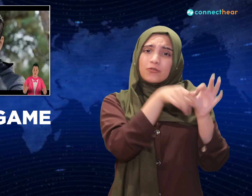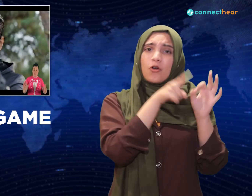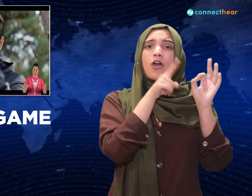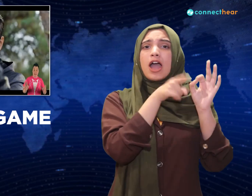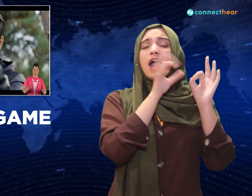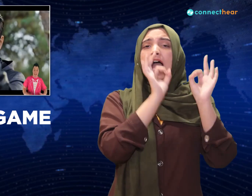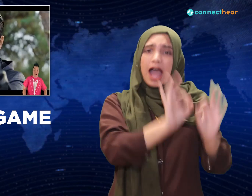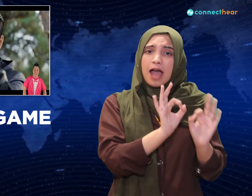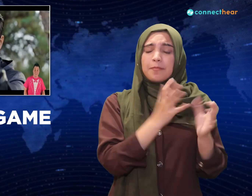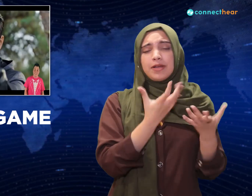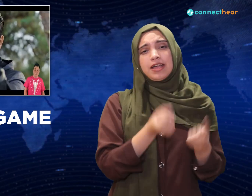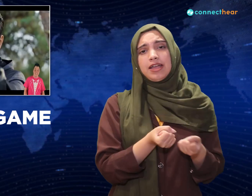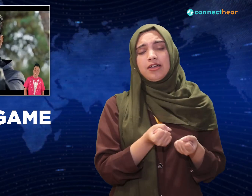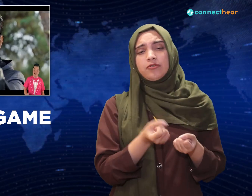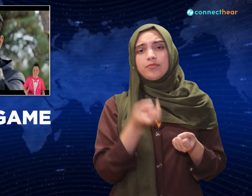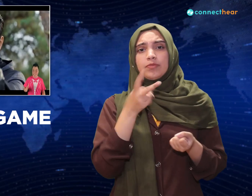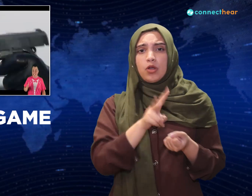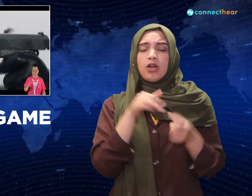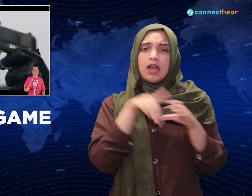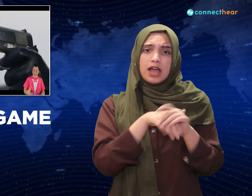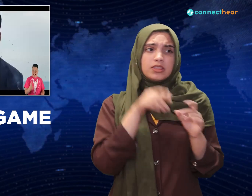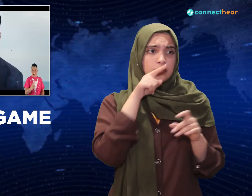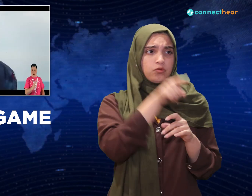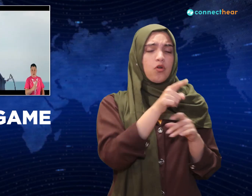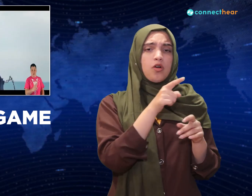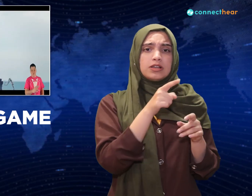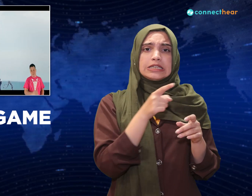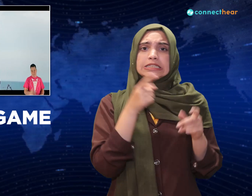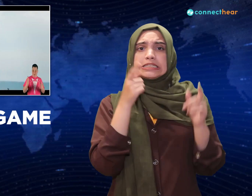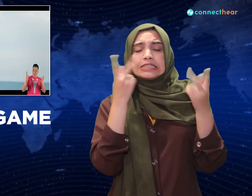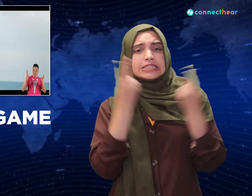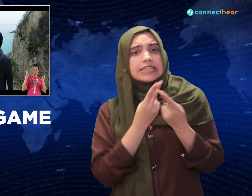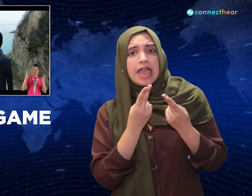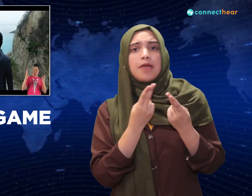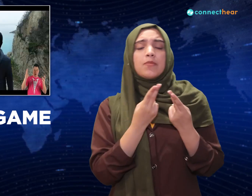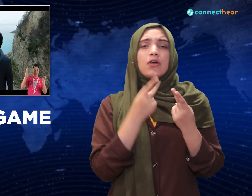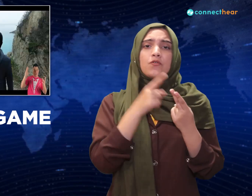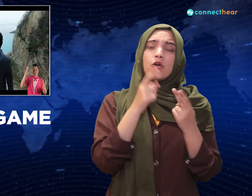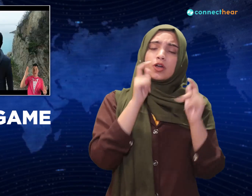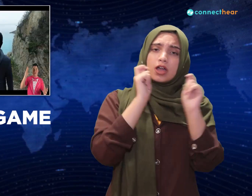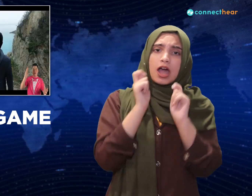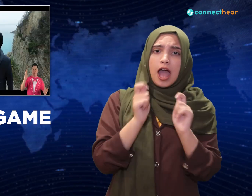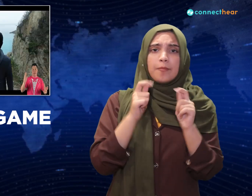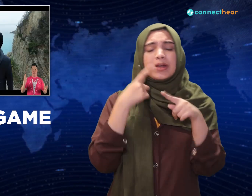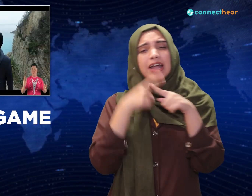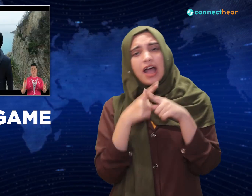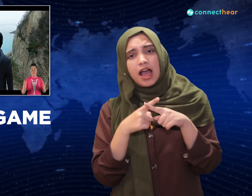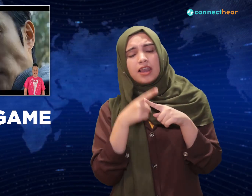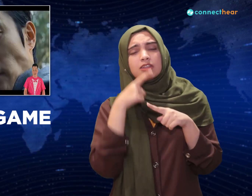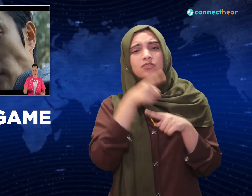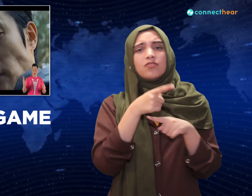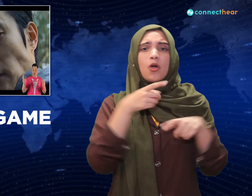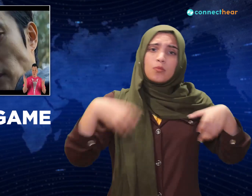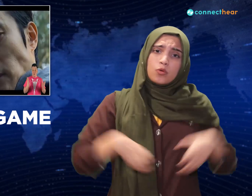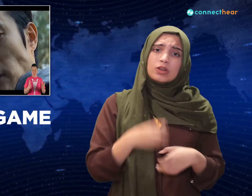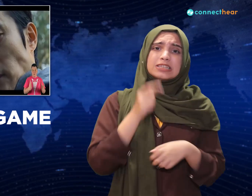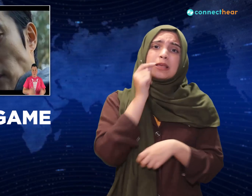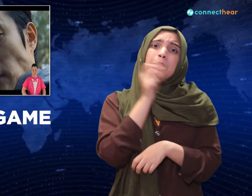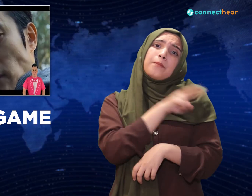don't get any answers as this guy, oh, shoots his brother off the cliff. Yeah, who knows what's up